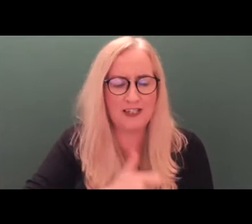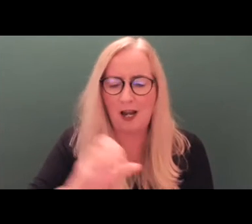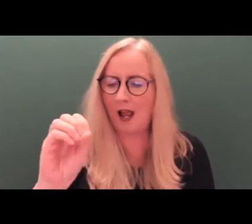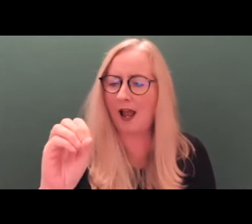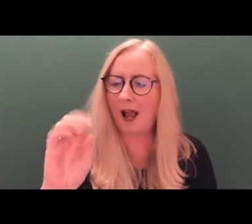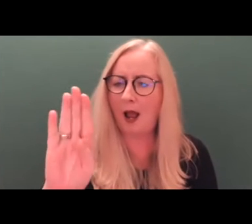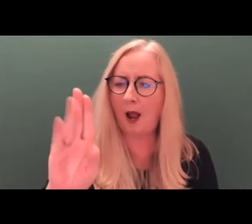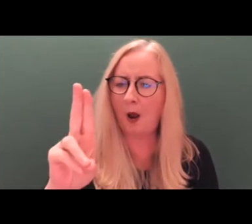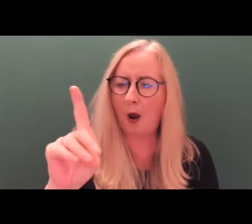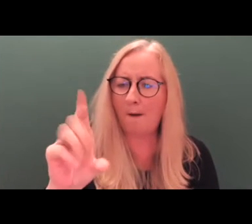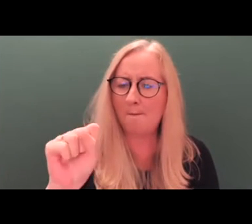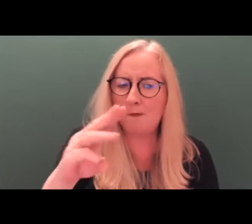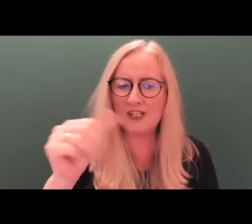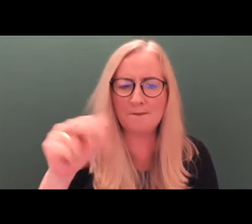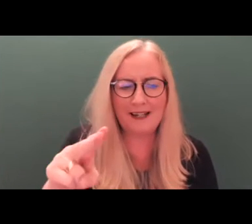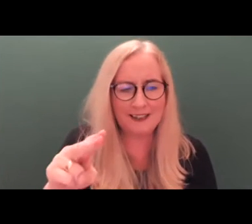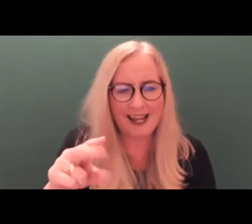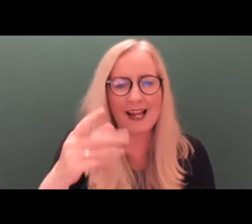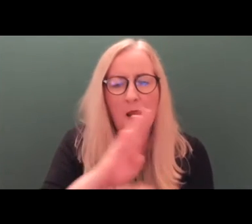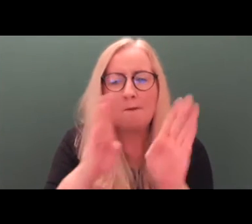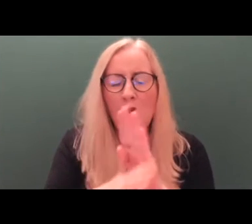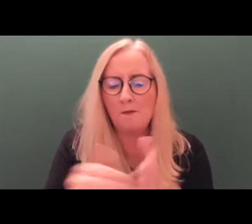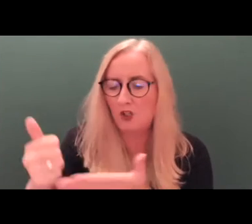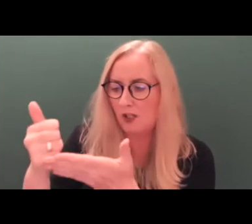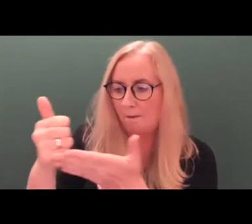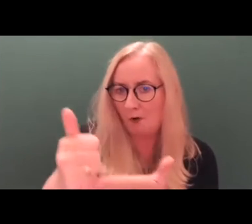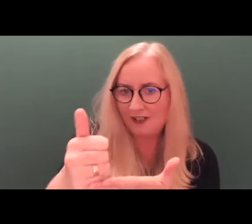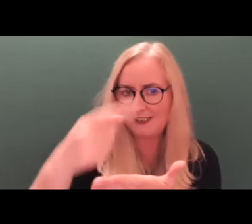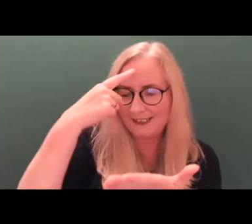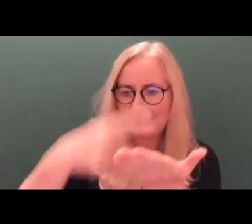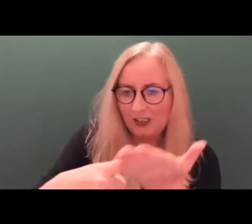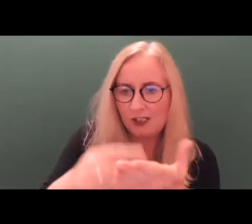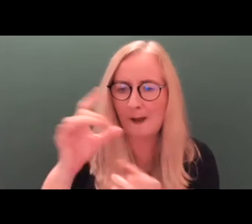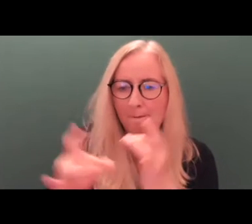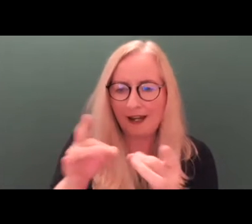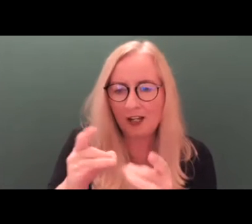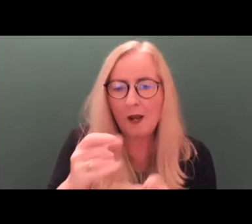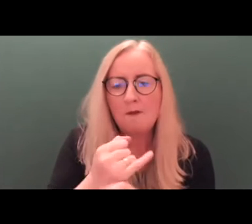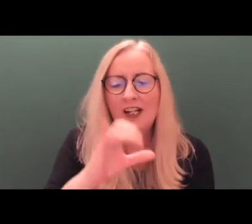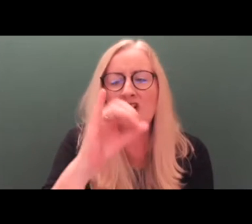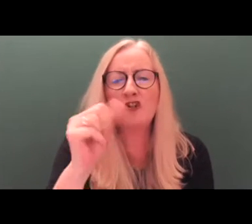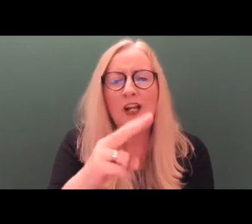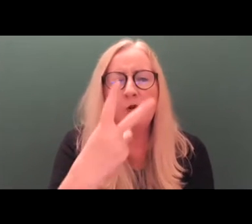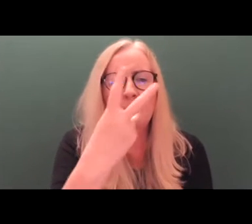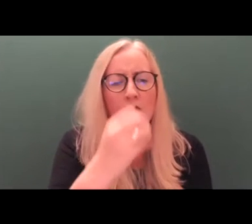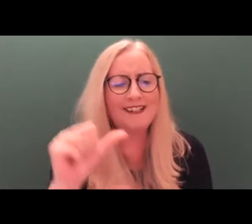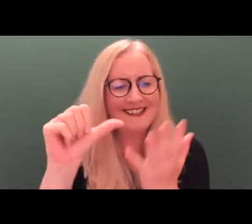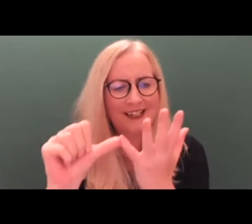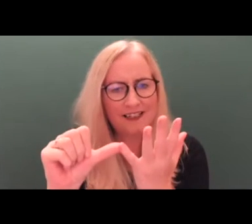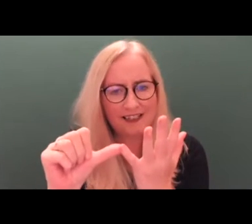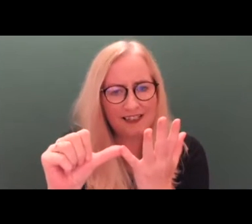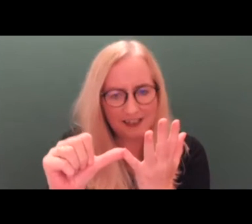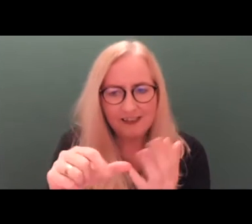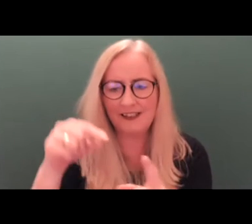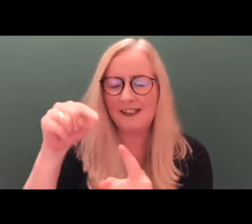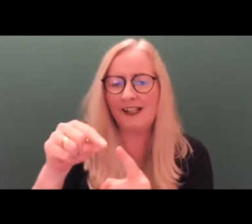with some form of supported decision-making. In January 2006, presented Pio Skona in the